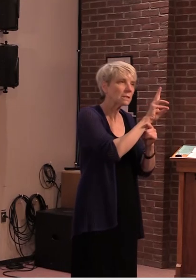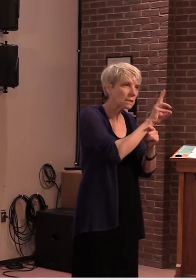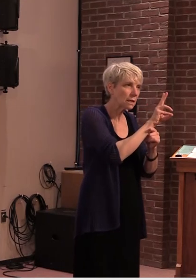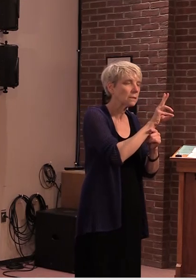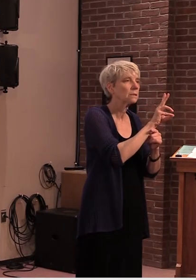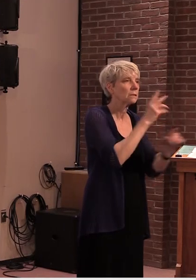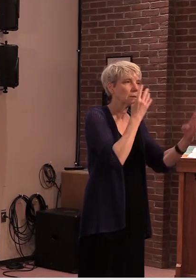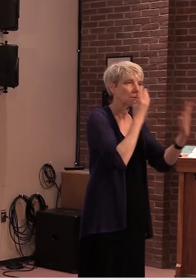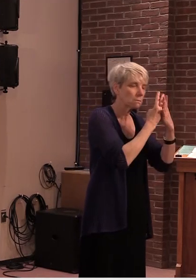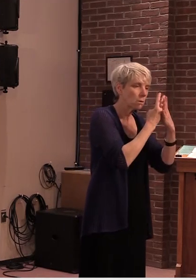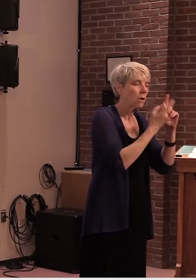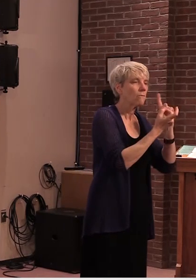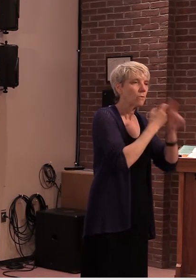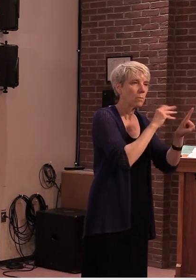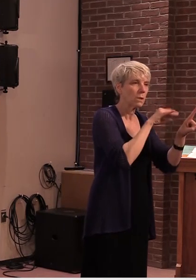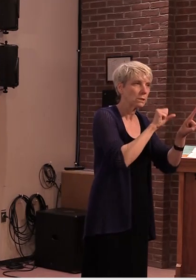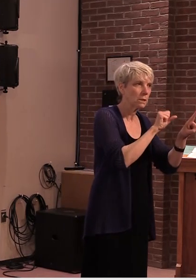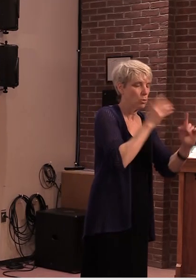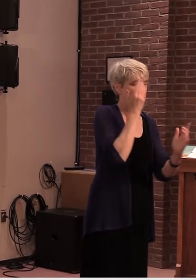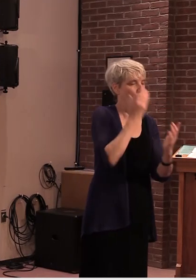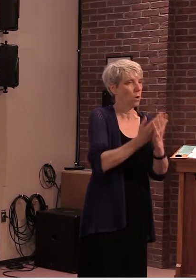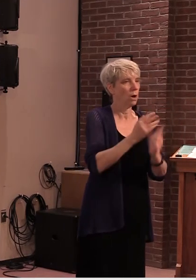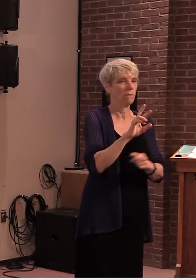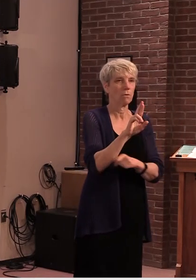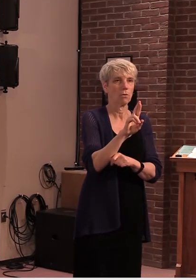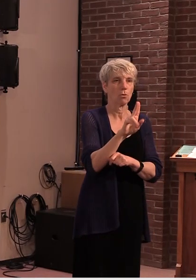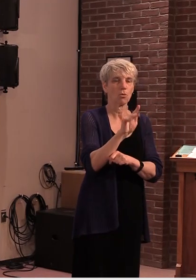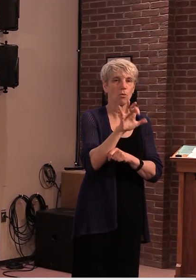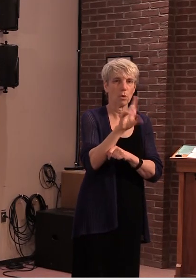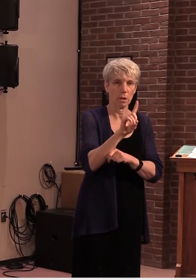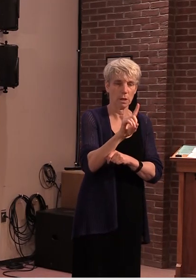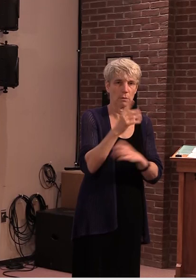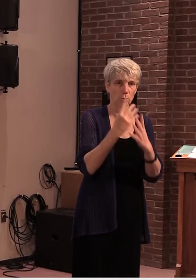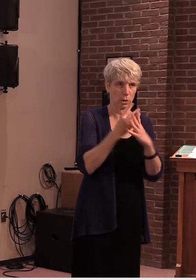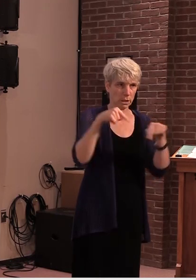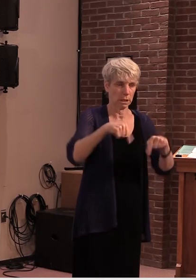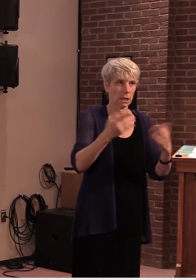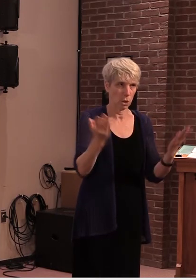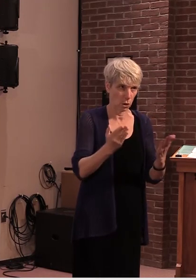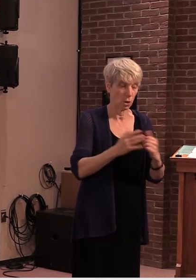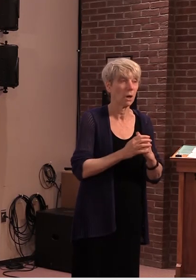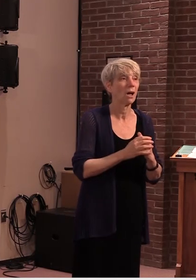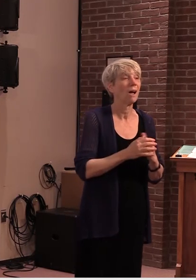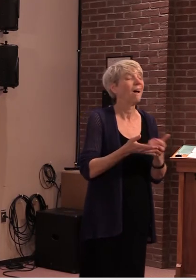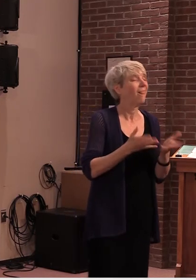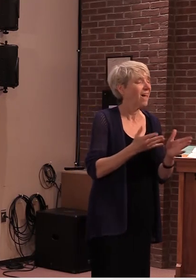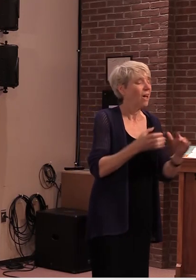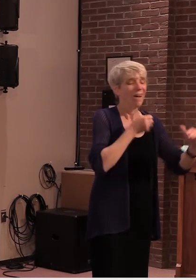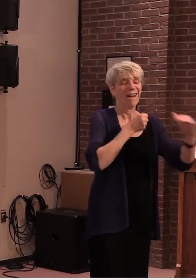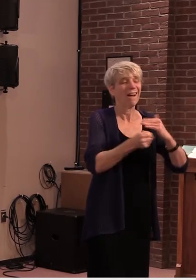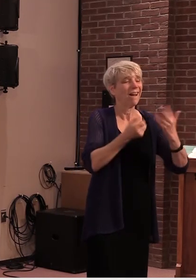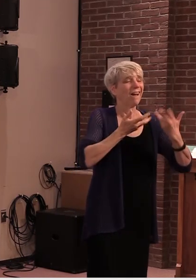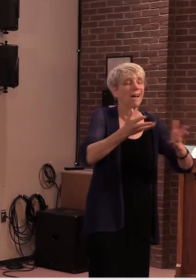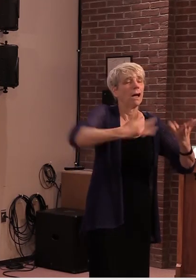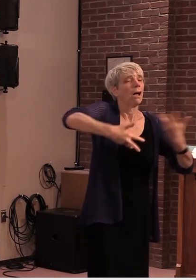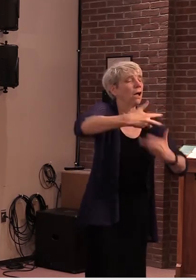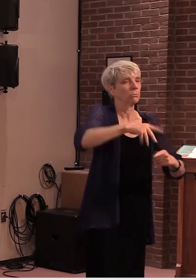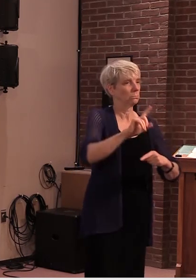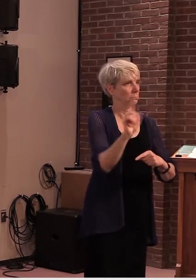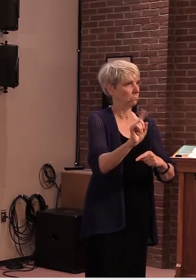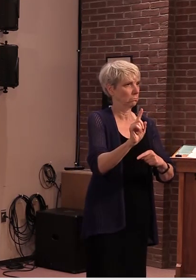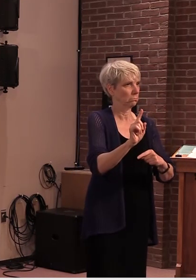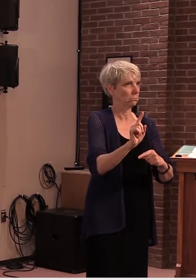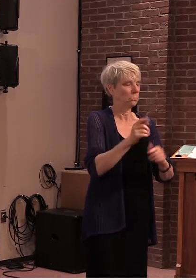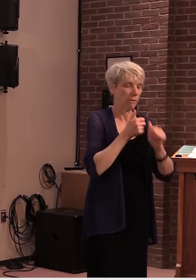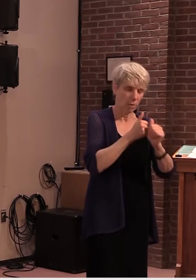in rollo these inmates all returned through the standard process of inmates coming back to vermont for programming